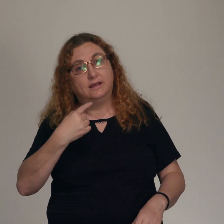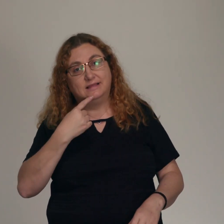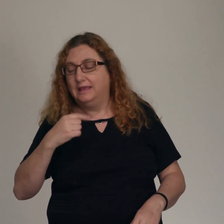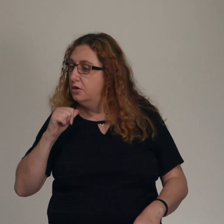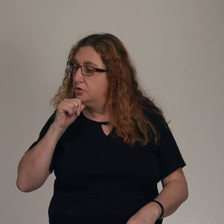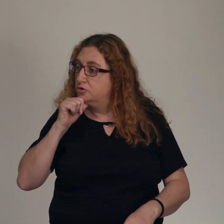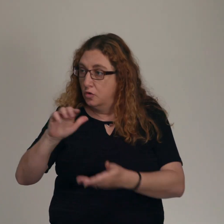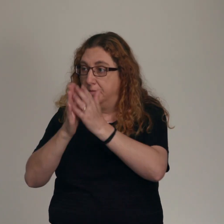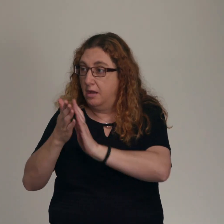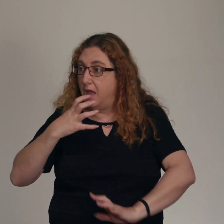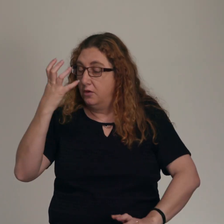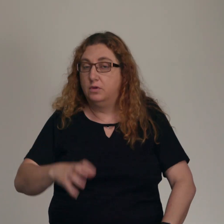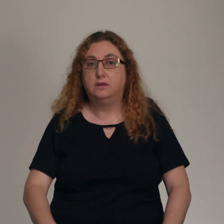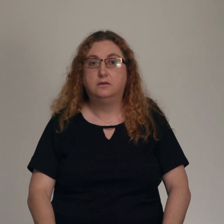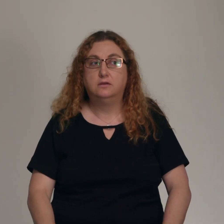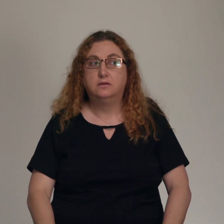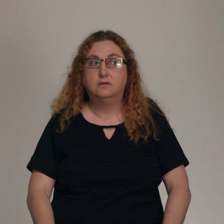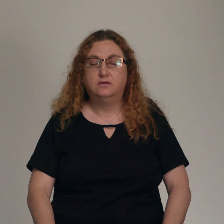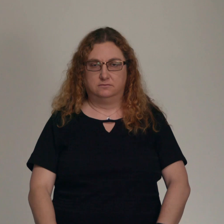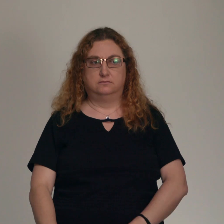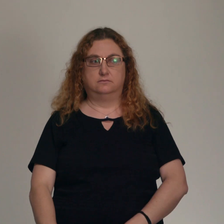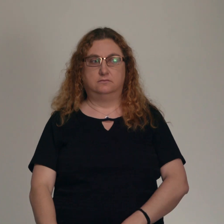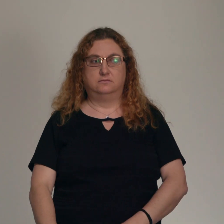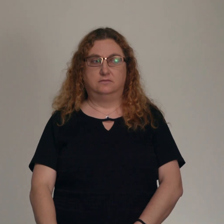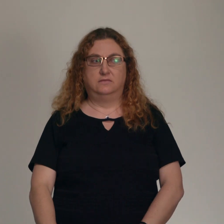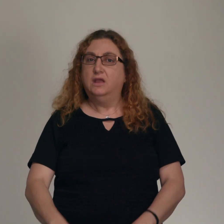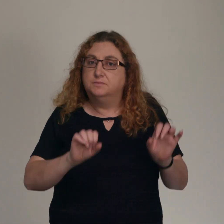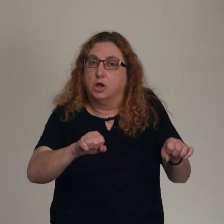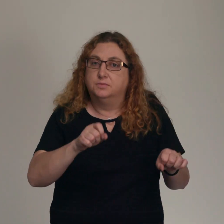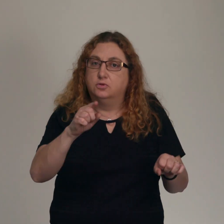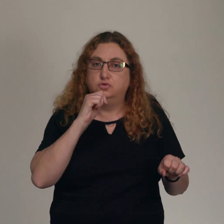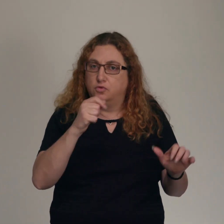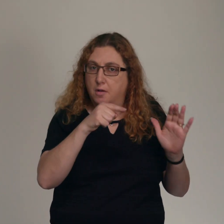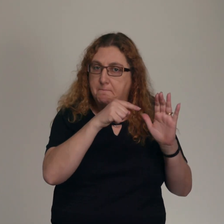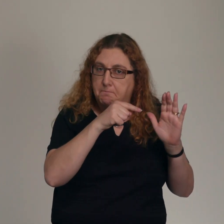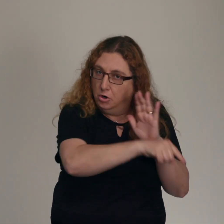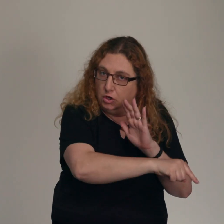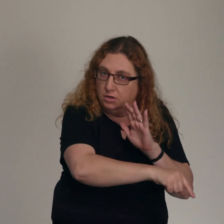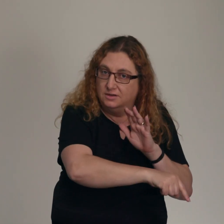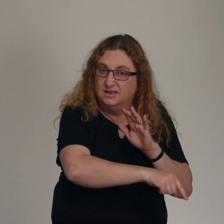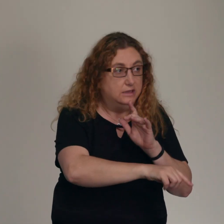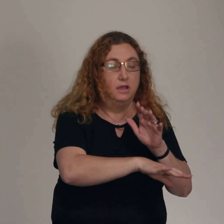Right? It's entirely possible for you to not murder people. Is this on the test? Don't murder? Got it.